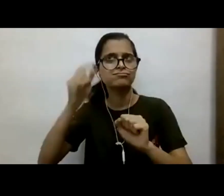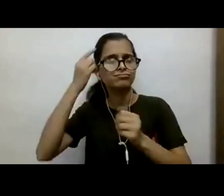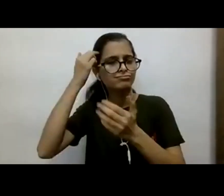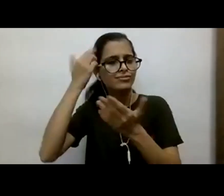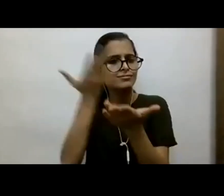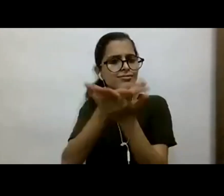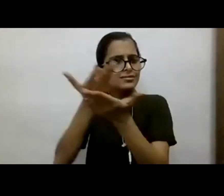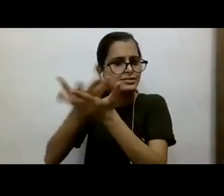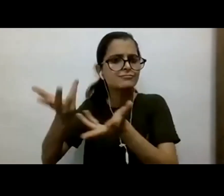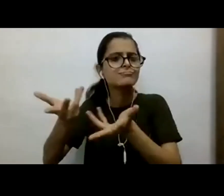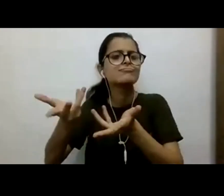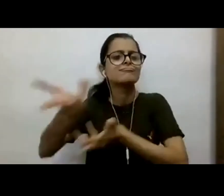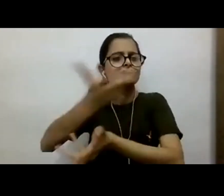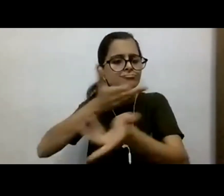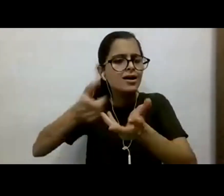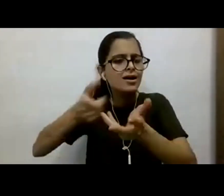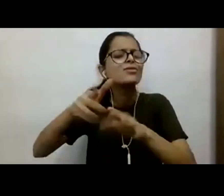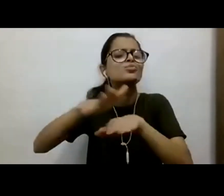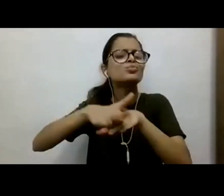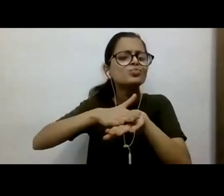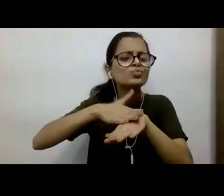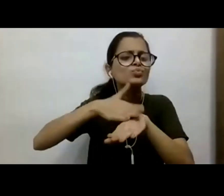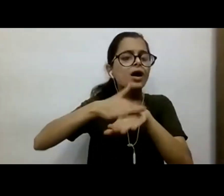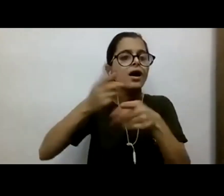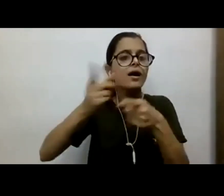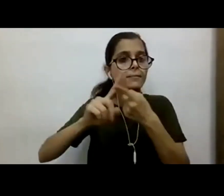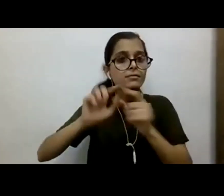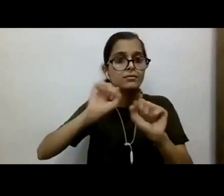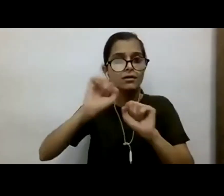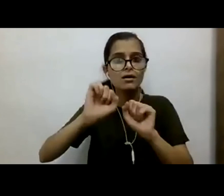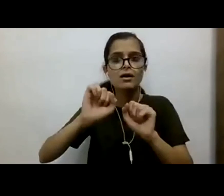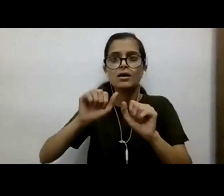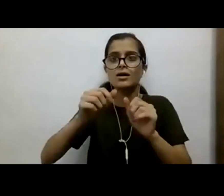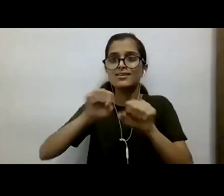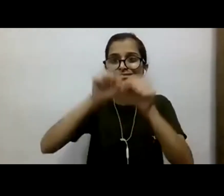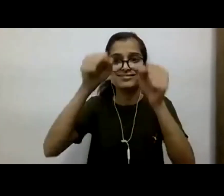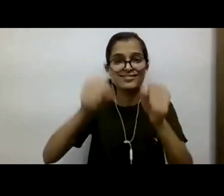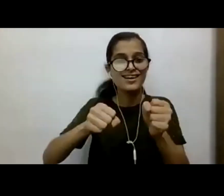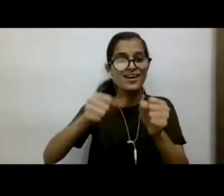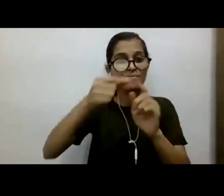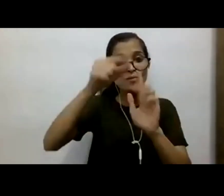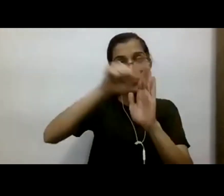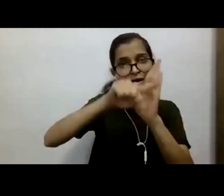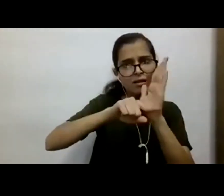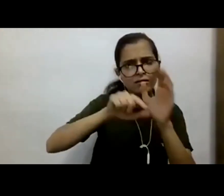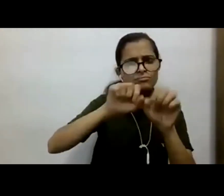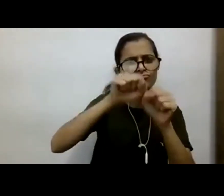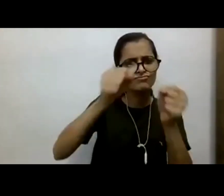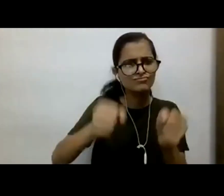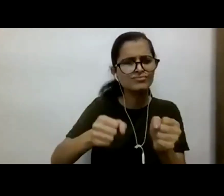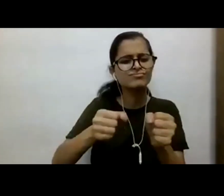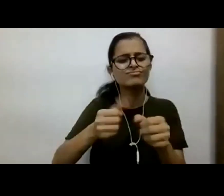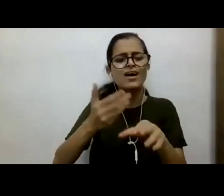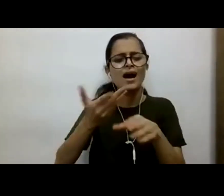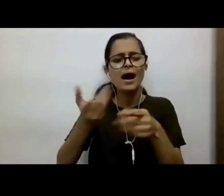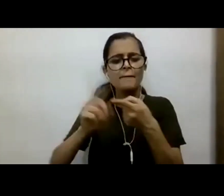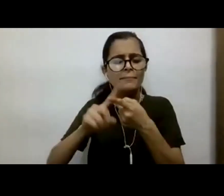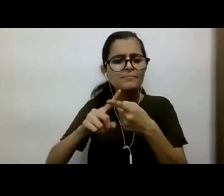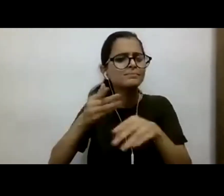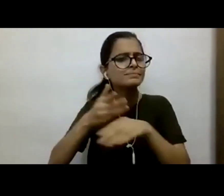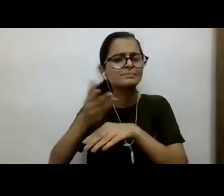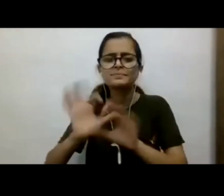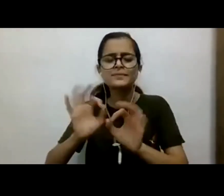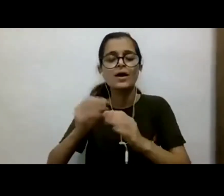because they are slowly eroding. We are seeing a, you know, systematic dilution of policy. So, we have to make sure that we hold them accountable and that we also